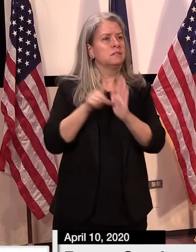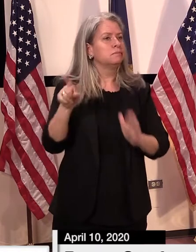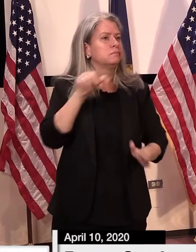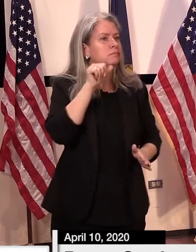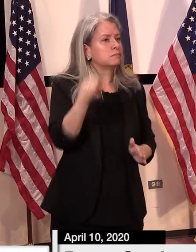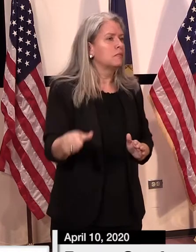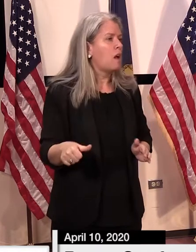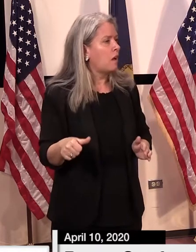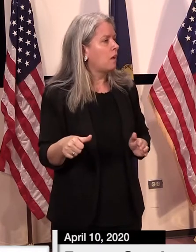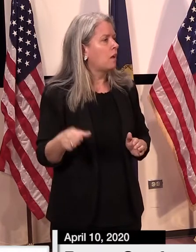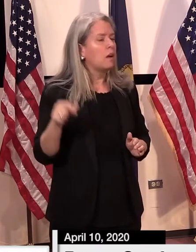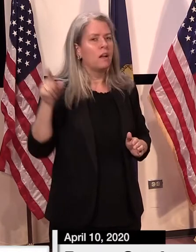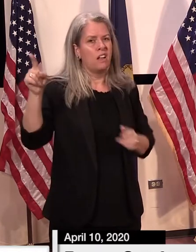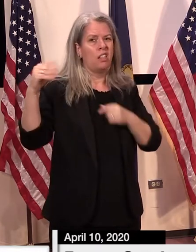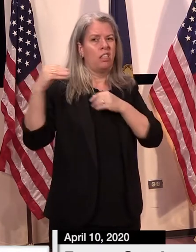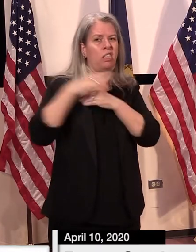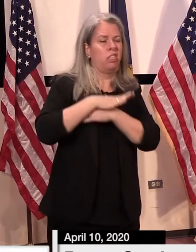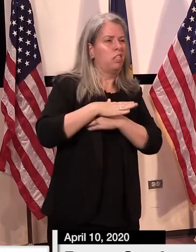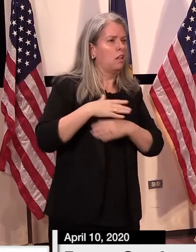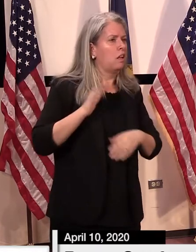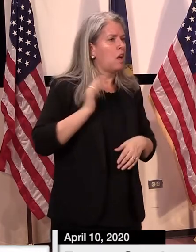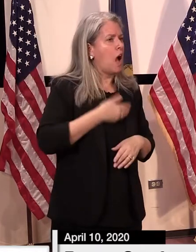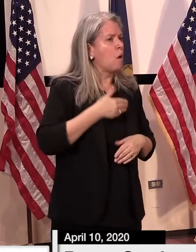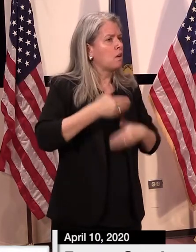Vermont, obviously inadvertently.